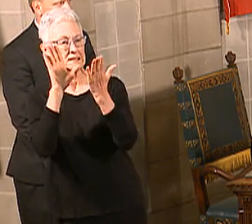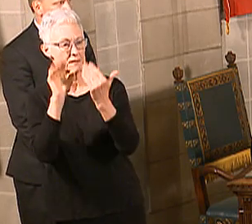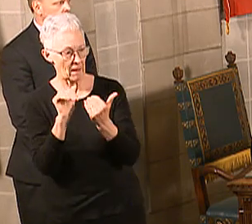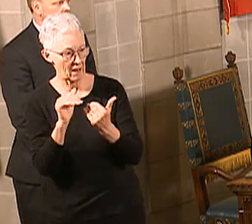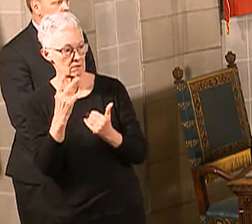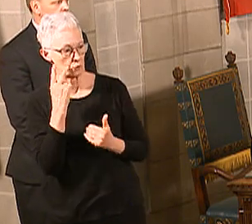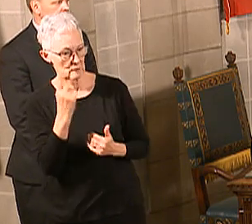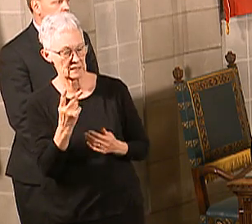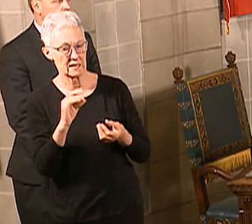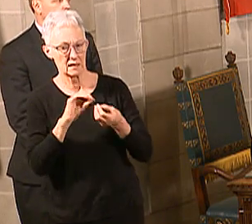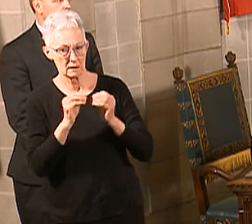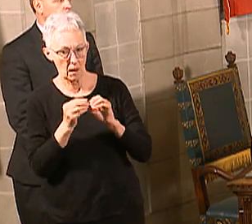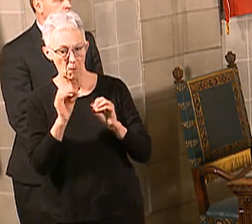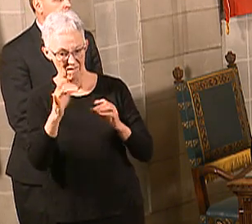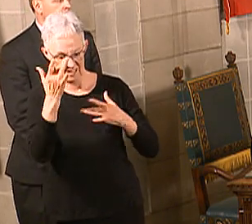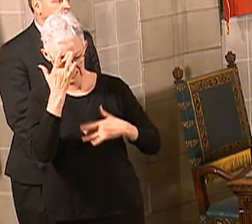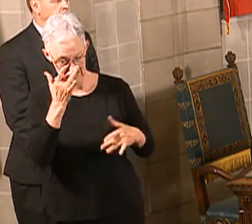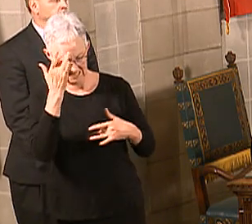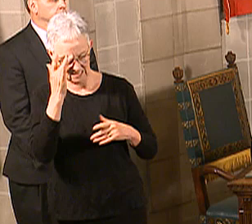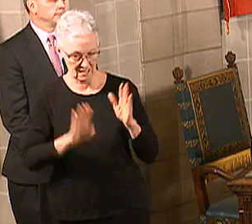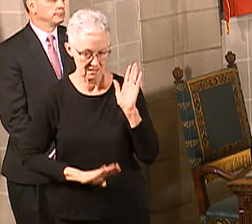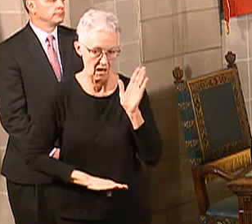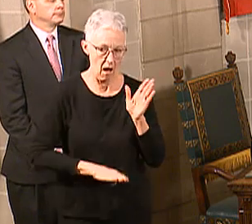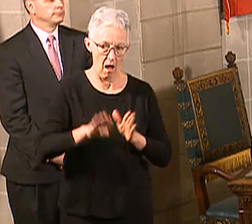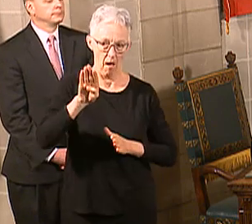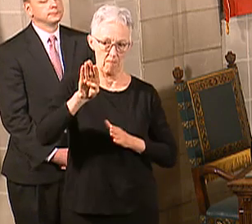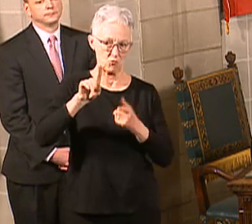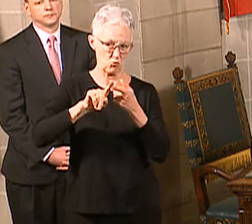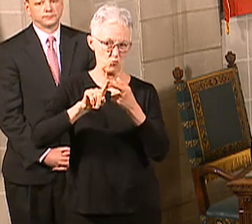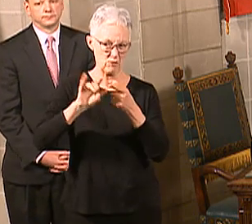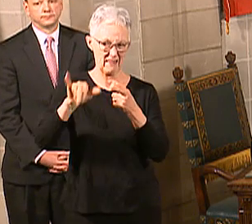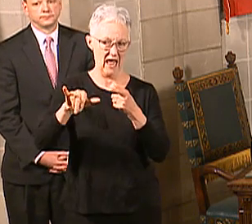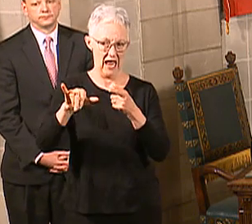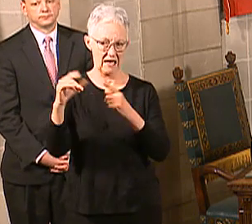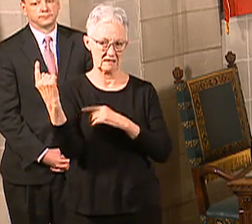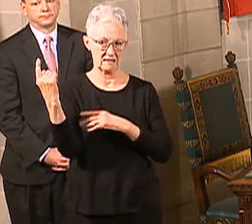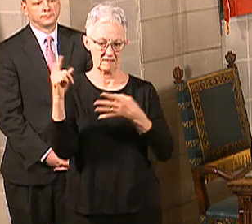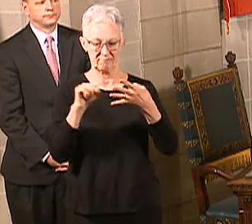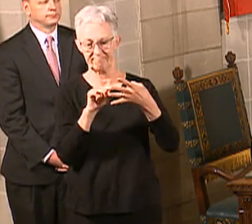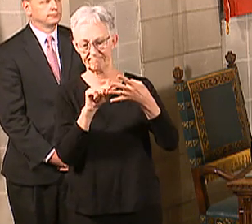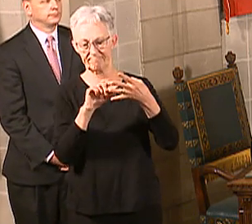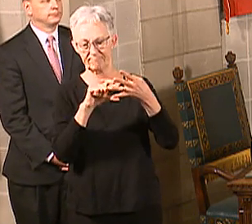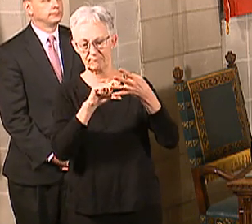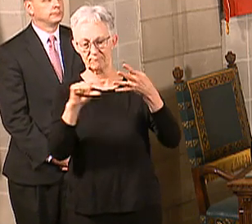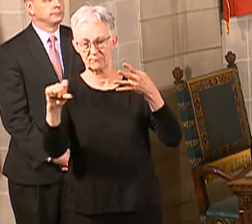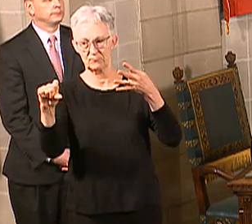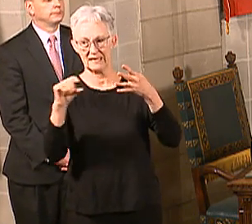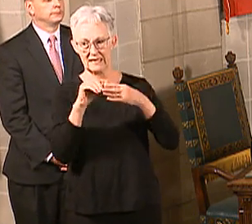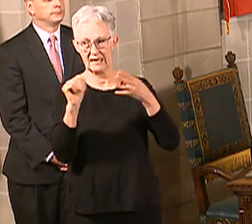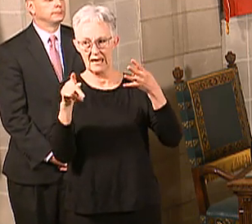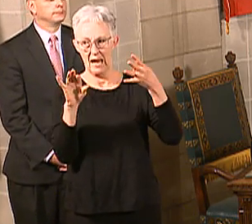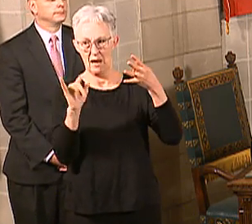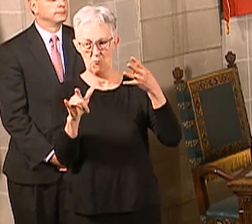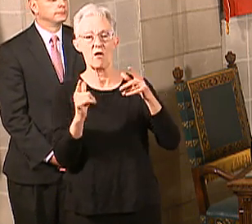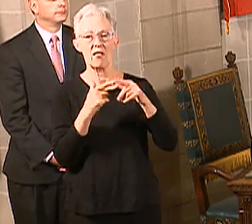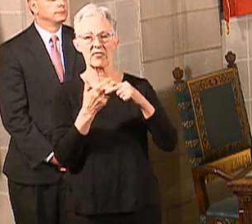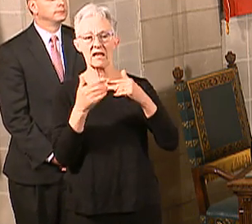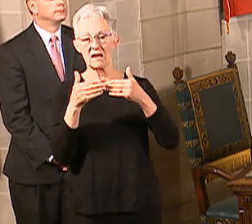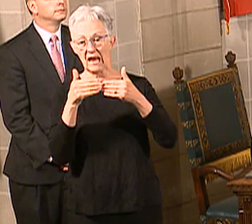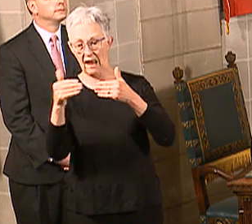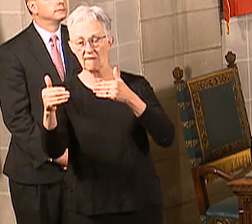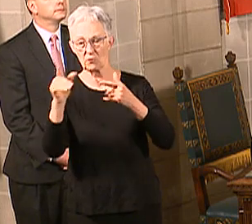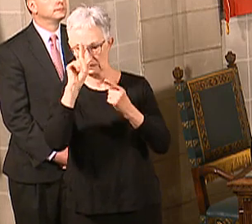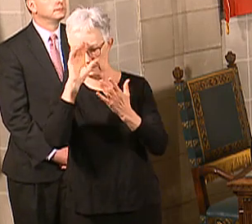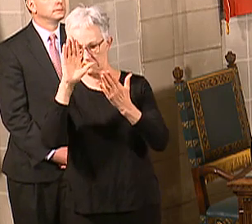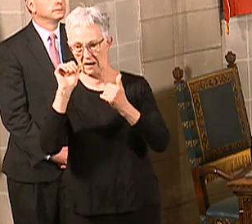but it will be our health care workers. going to be the front line, so appreciate acknowledging all the great work they're going to do. They have already been very flexible with regard